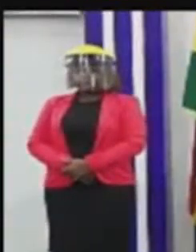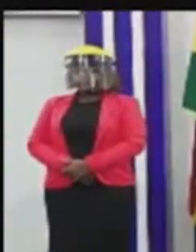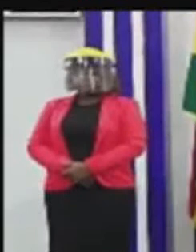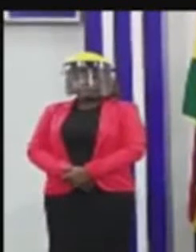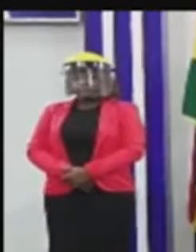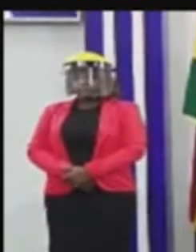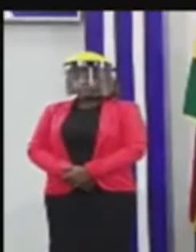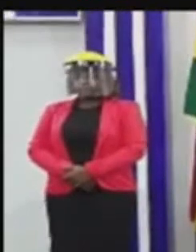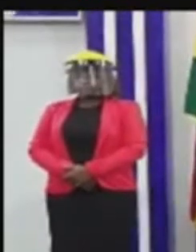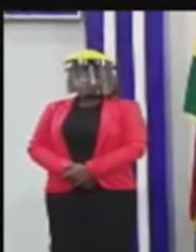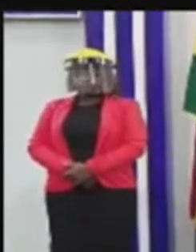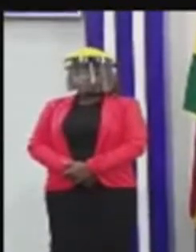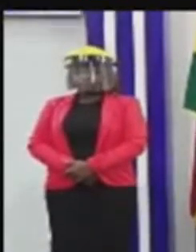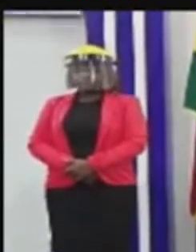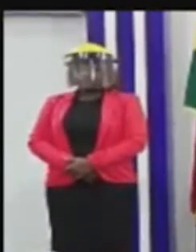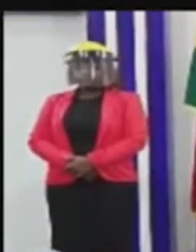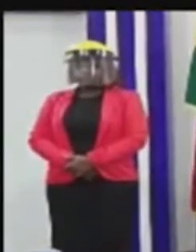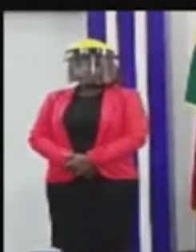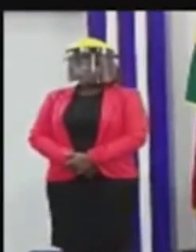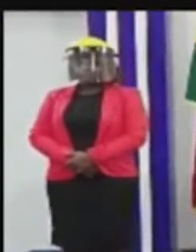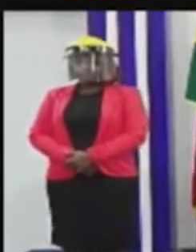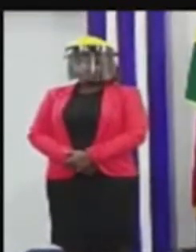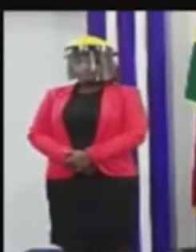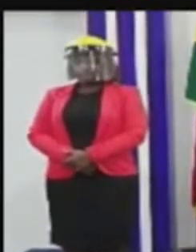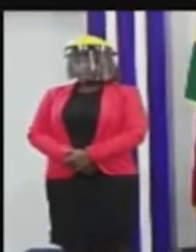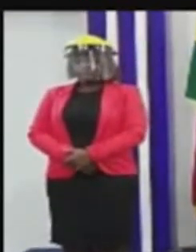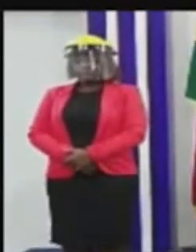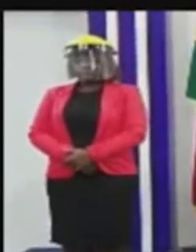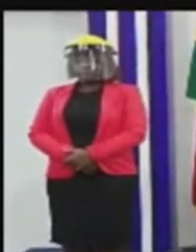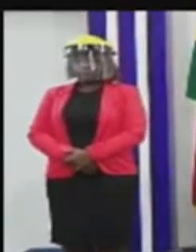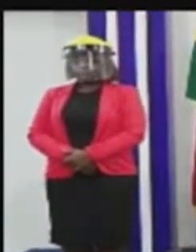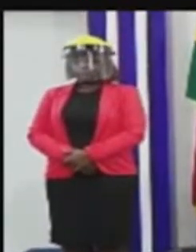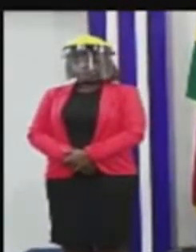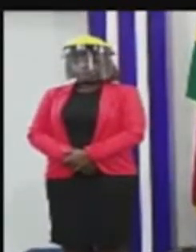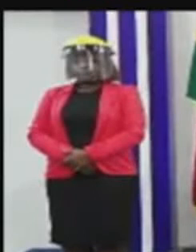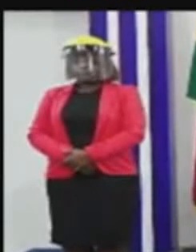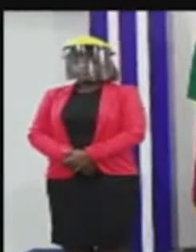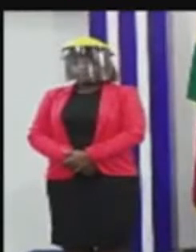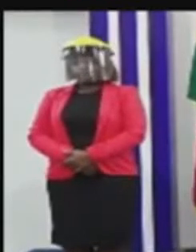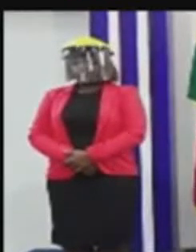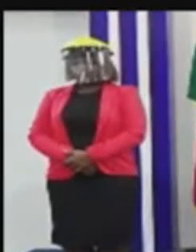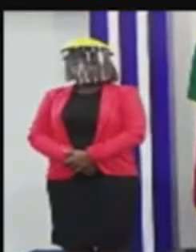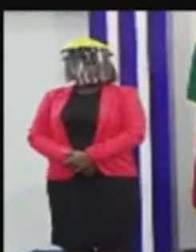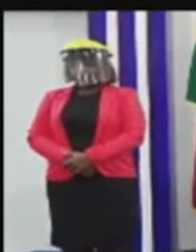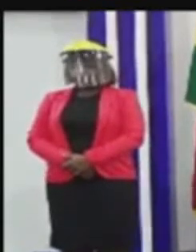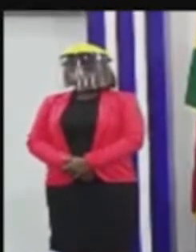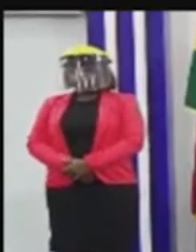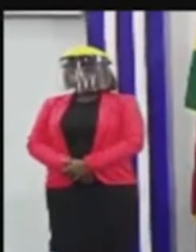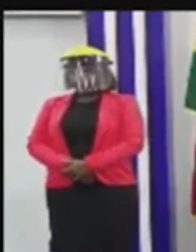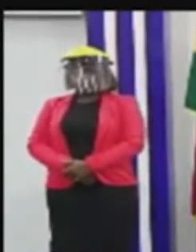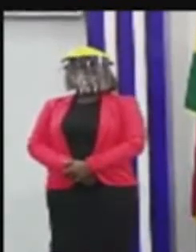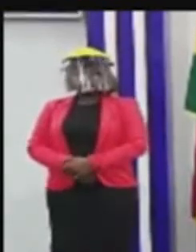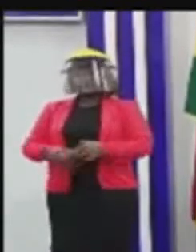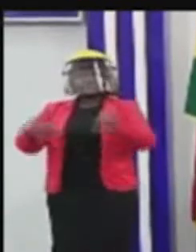or the facilities at Kumasi the last time we spoke about them being overwhelmed with the increase count thank you